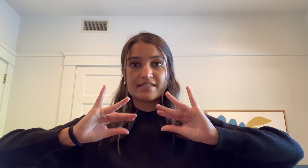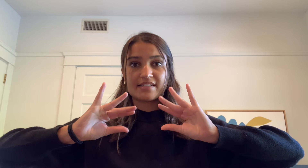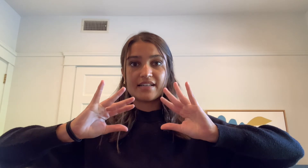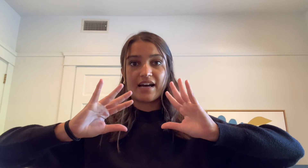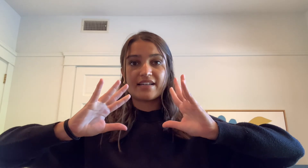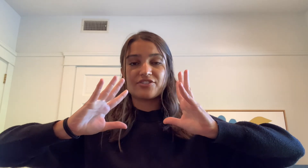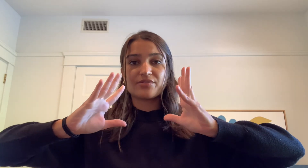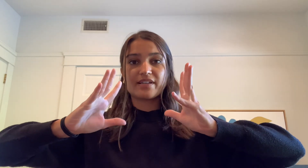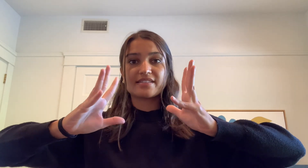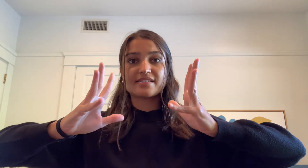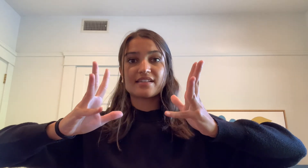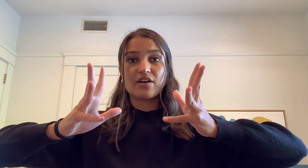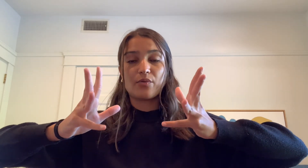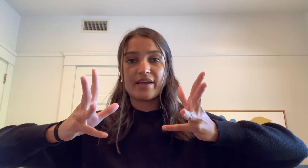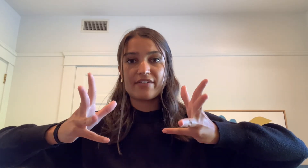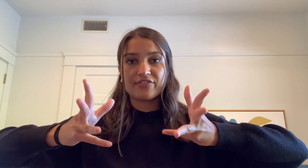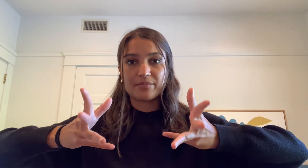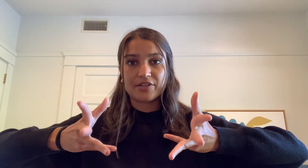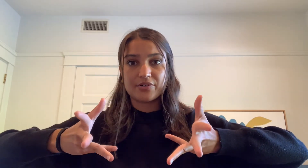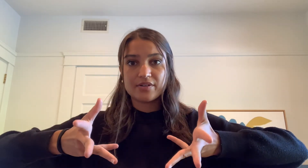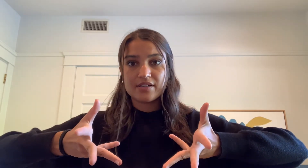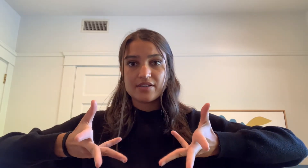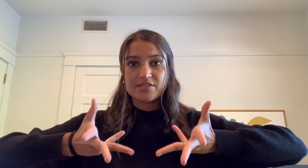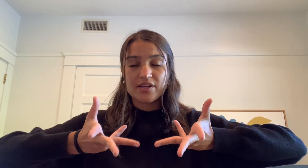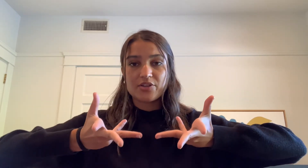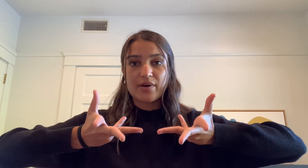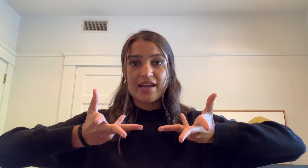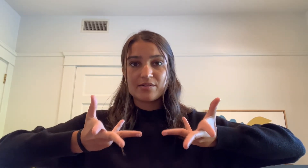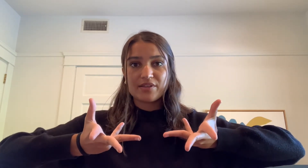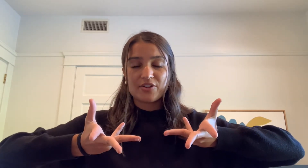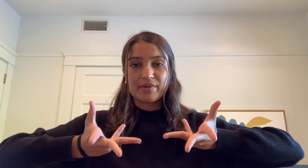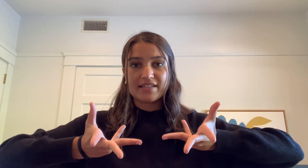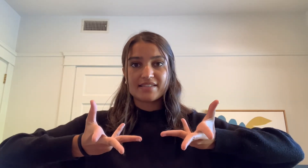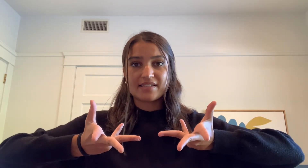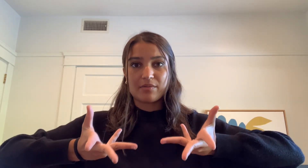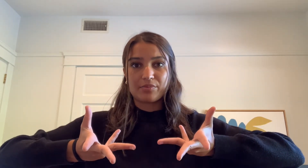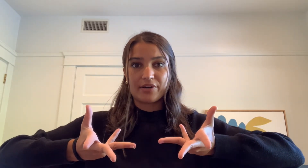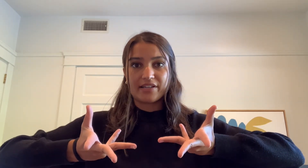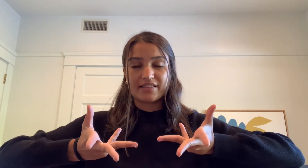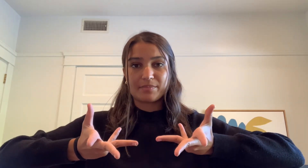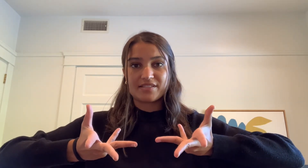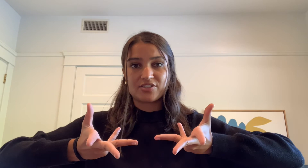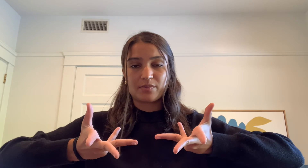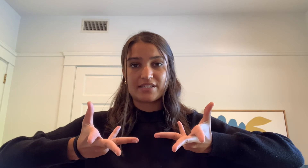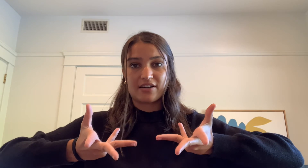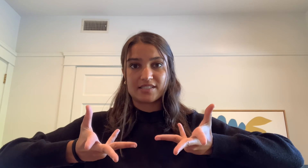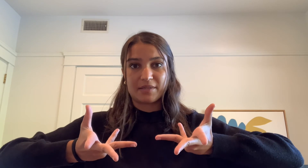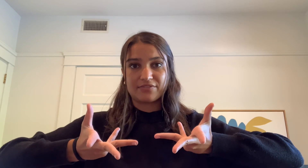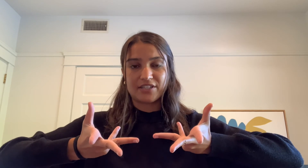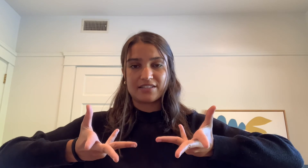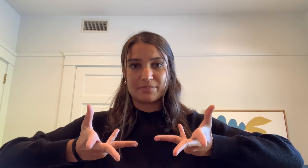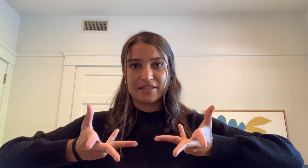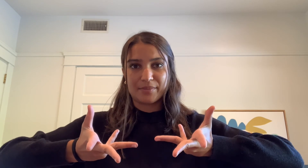to guide your wrists away from you so that you end with your pinkies upward in the position we talked about for Alapadma.